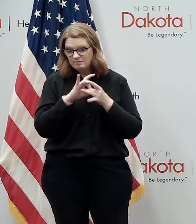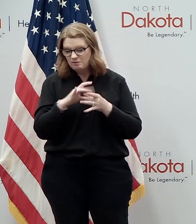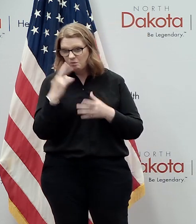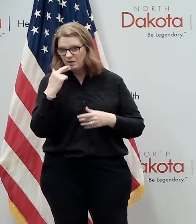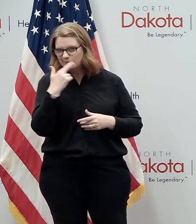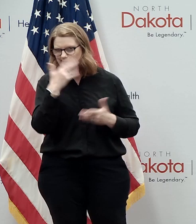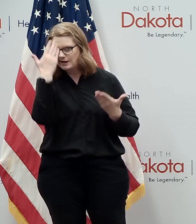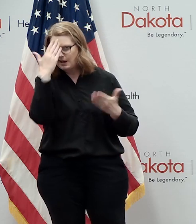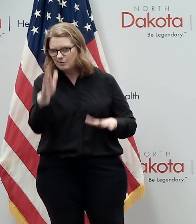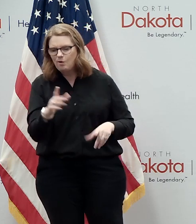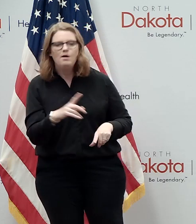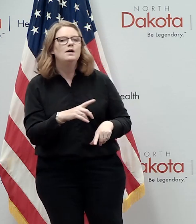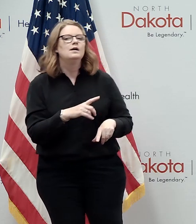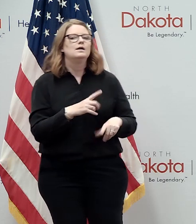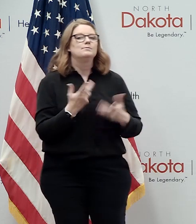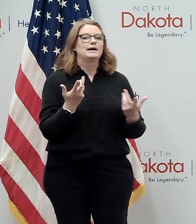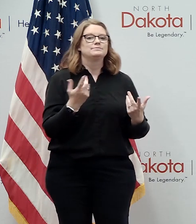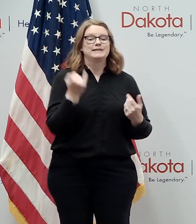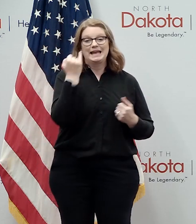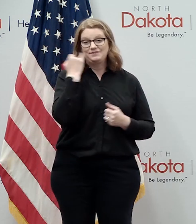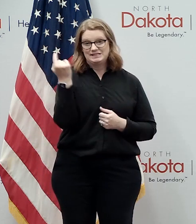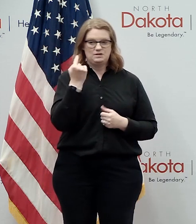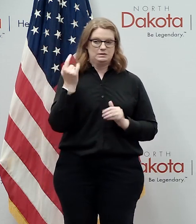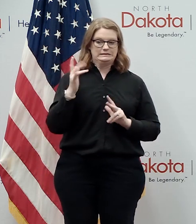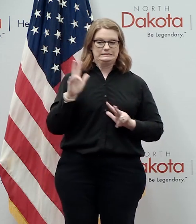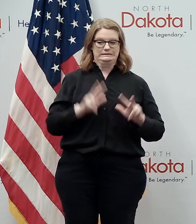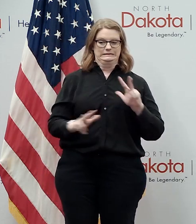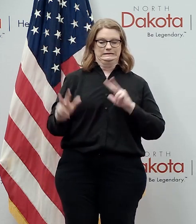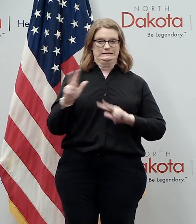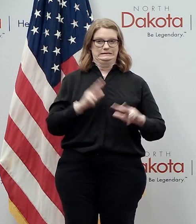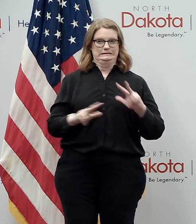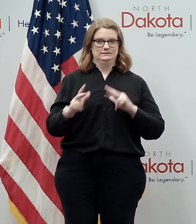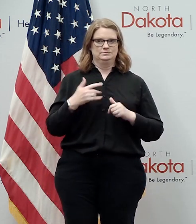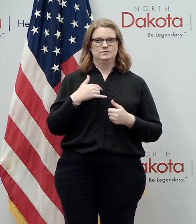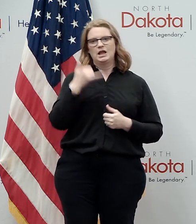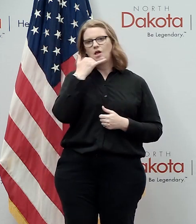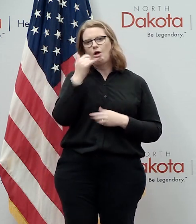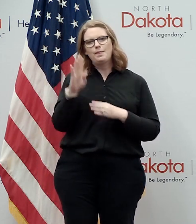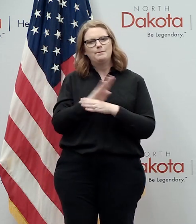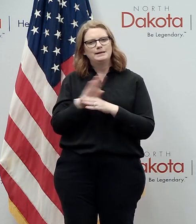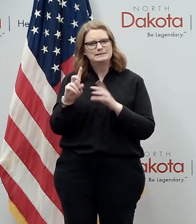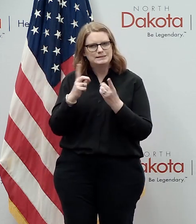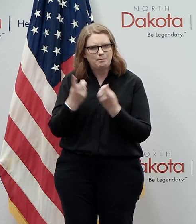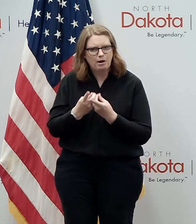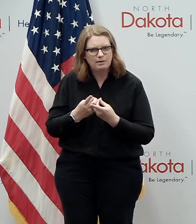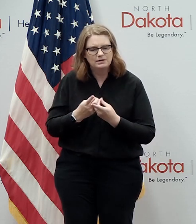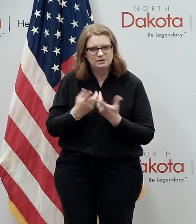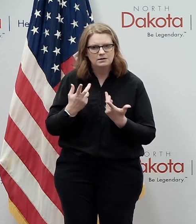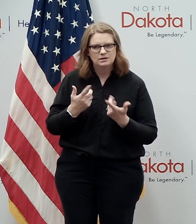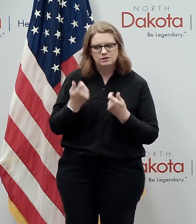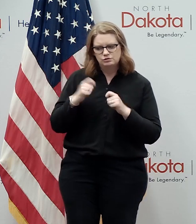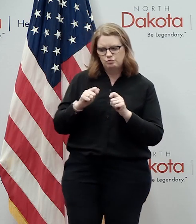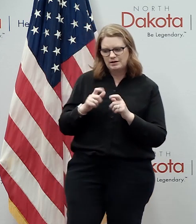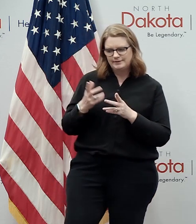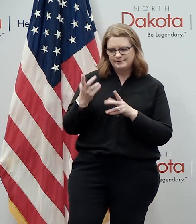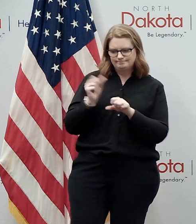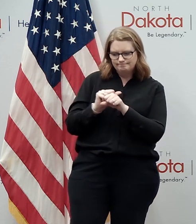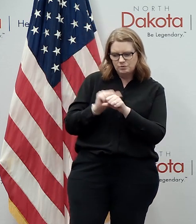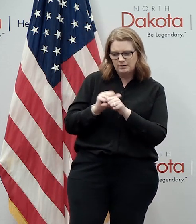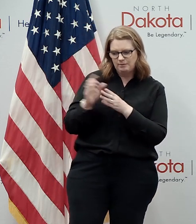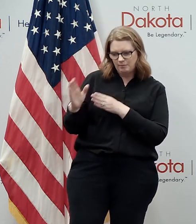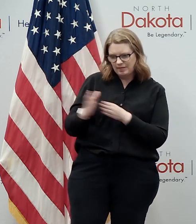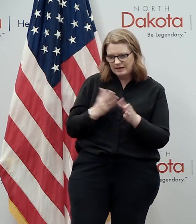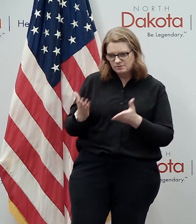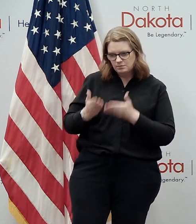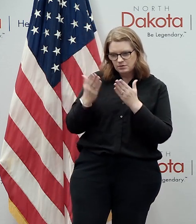if anybody is you know on the brink i would say uh you know call our commerce department we are we're working on plans and proposals we got the new